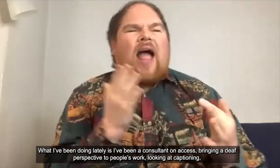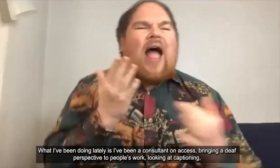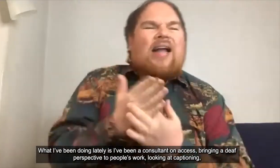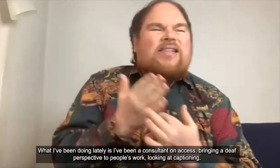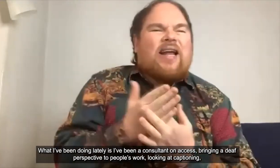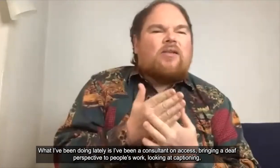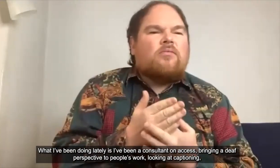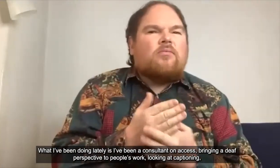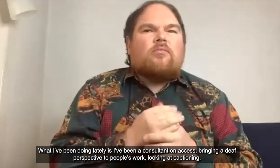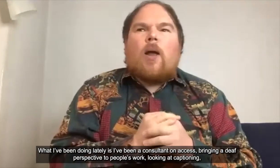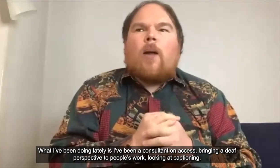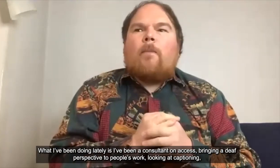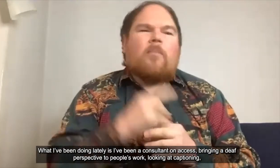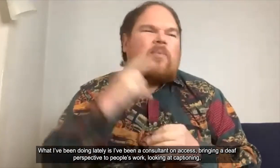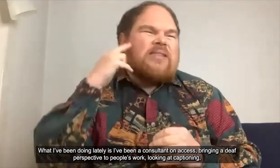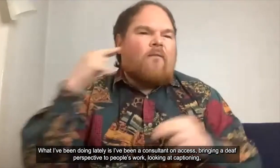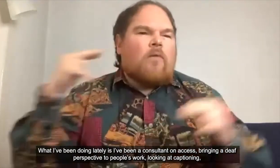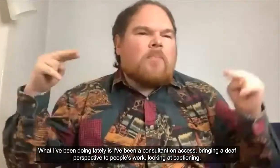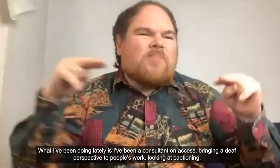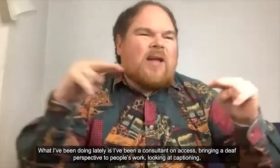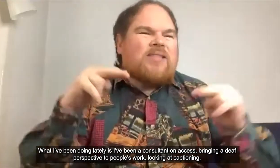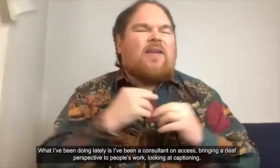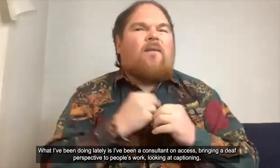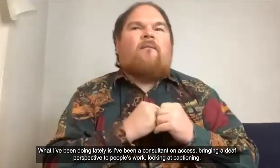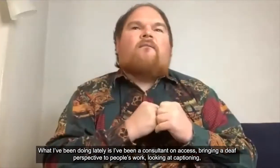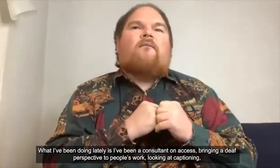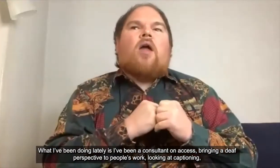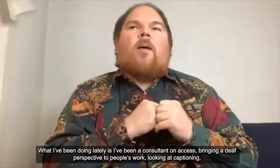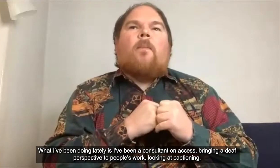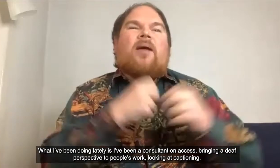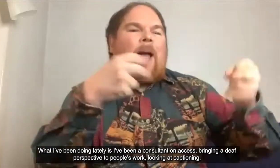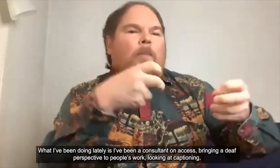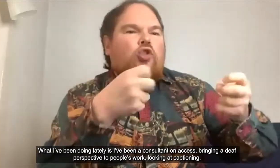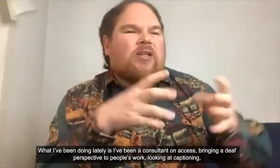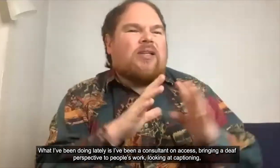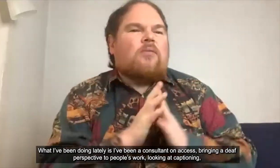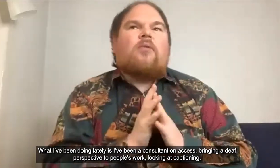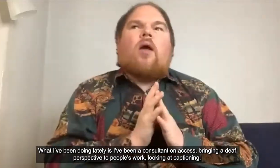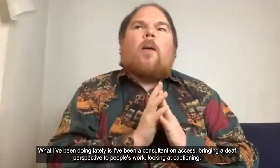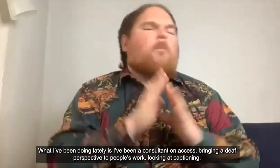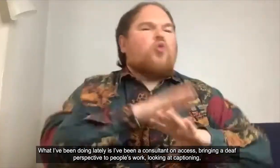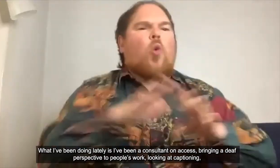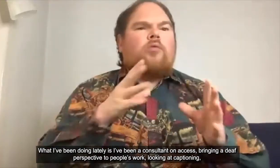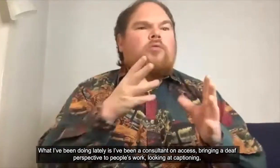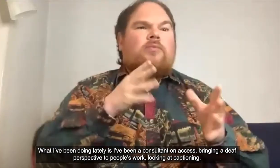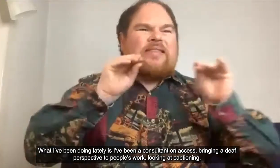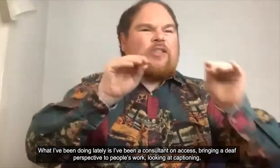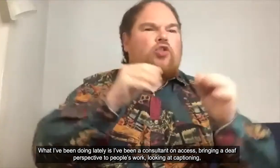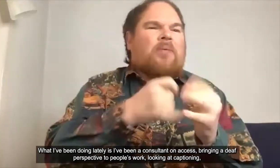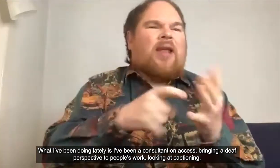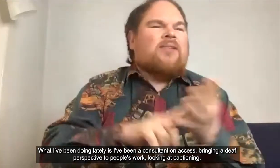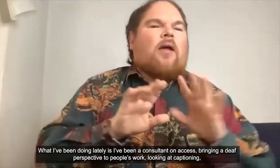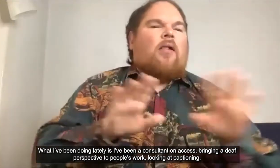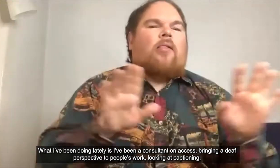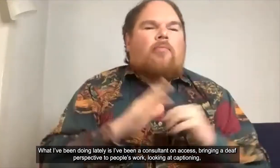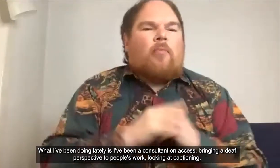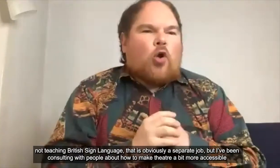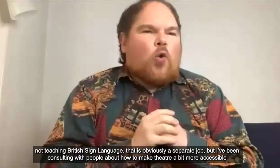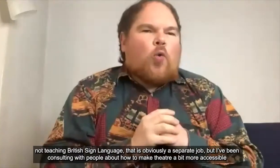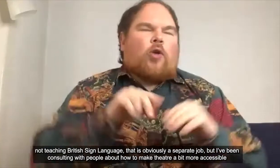been a support consultant on access from bringing a deaf perspective to people's work looking at captioning not teaching